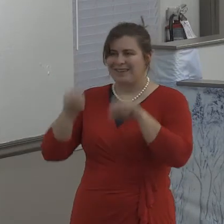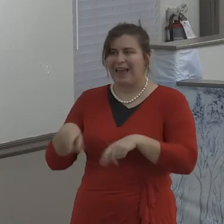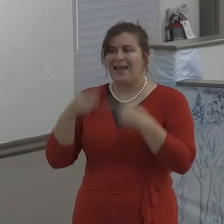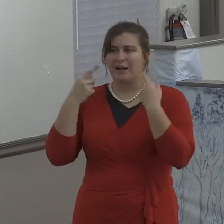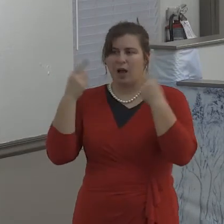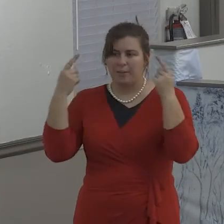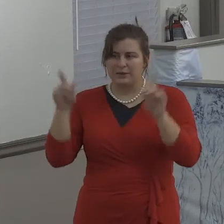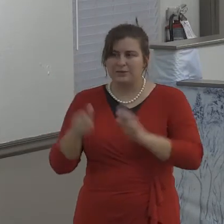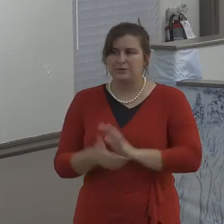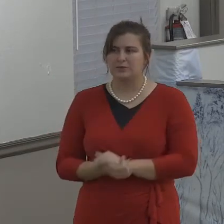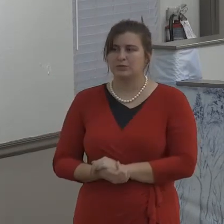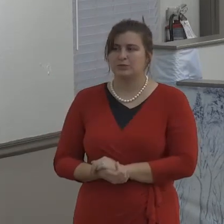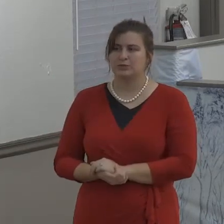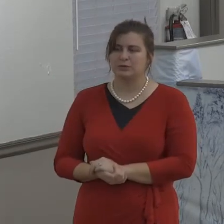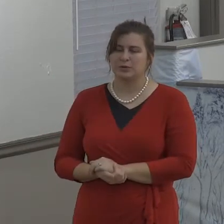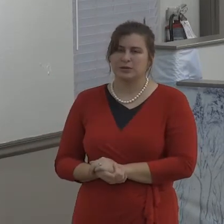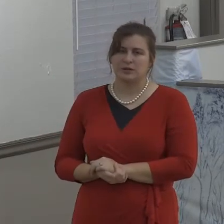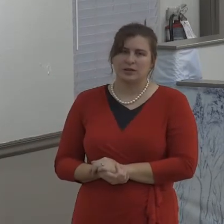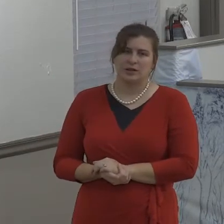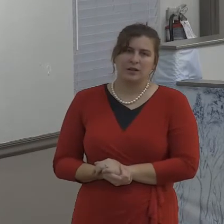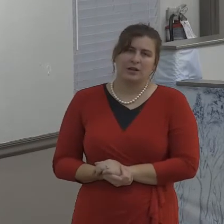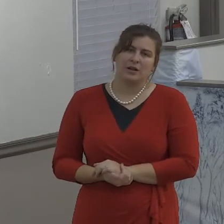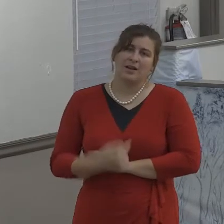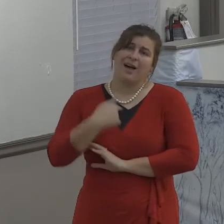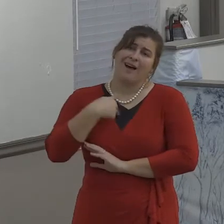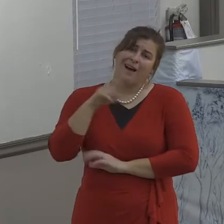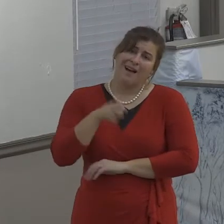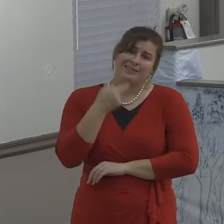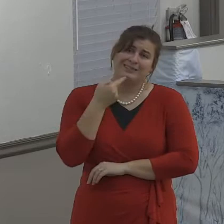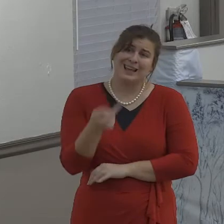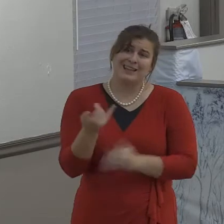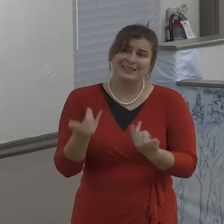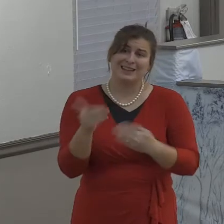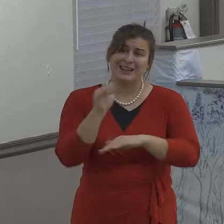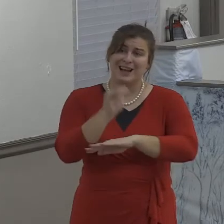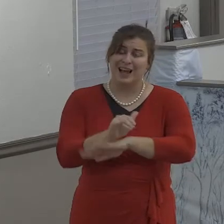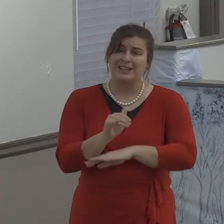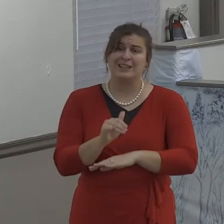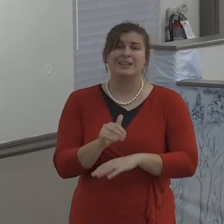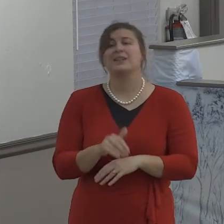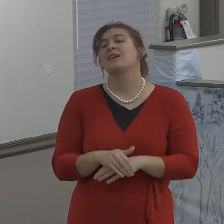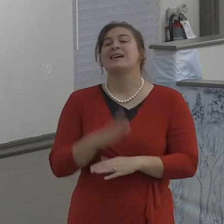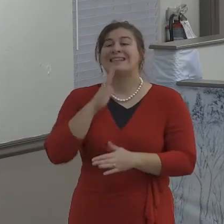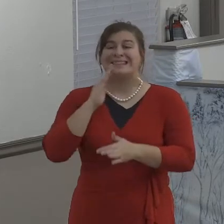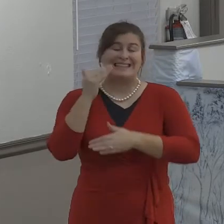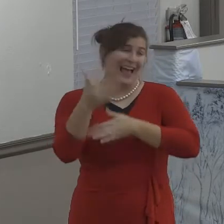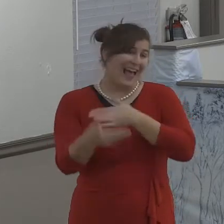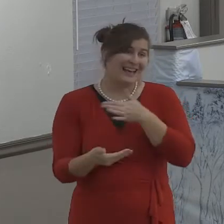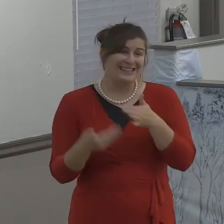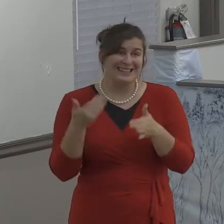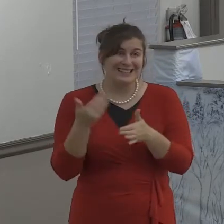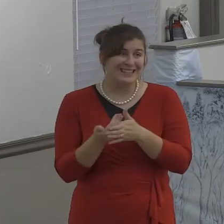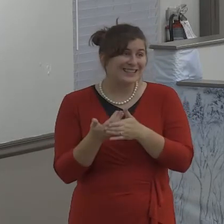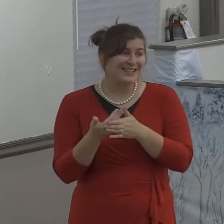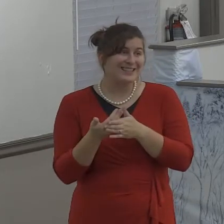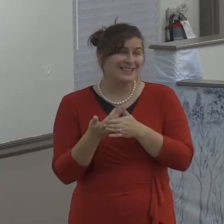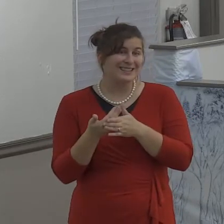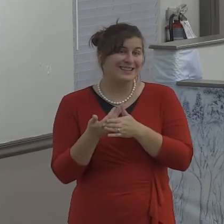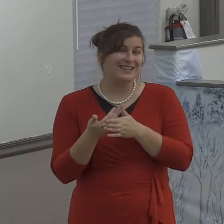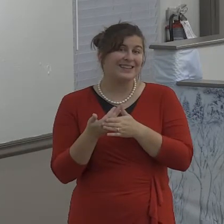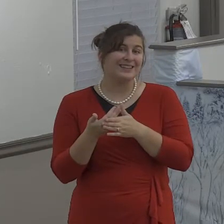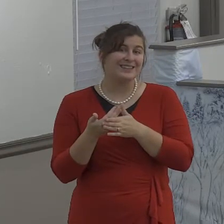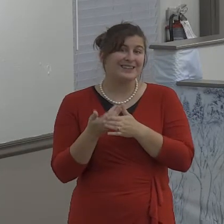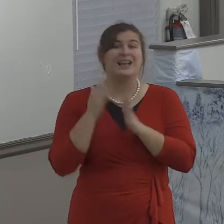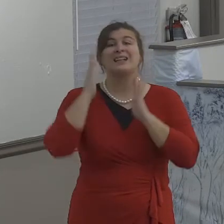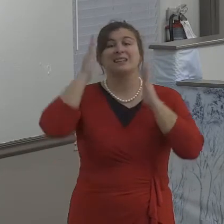Especially in marriage. 1 Corinthians chapter 7, verse 33 and 34, the Apostle Paul writes, he says, But